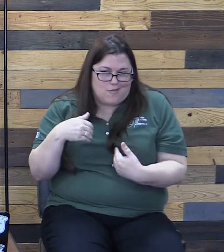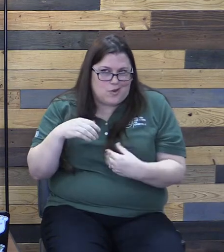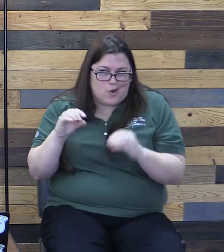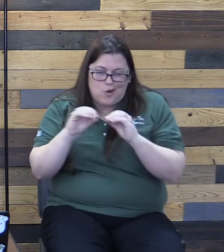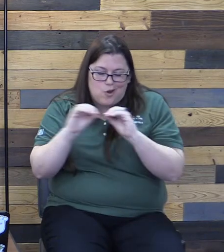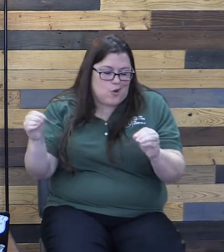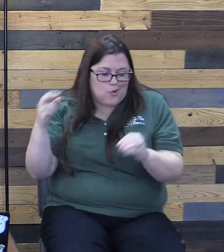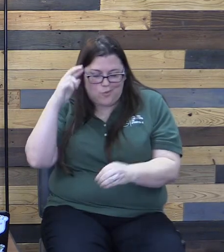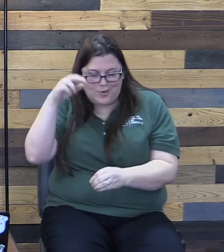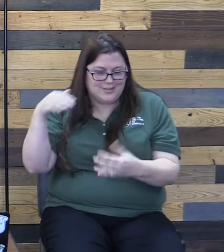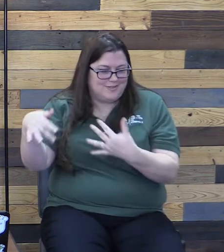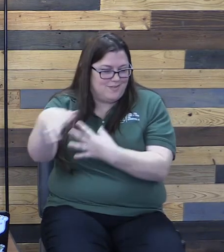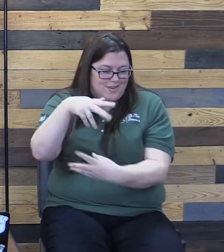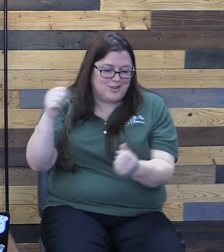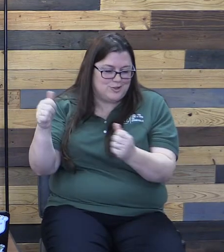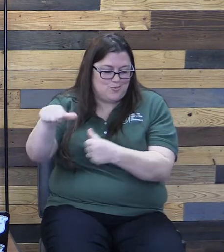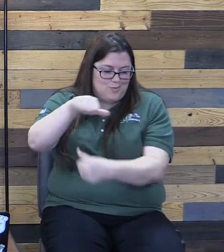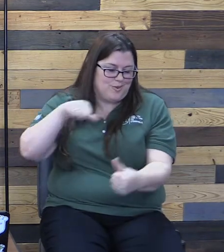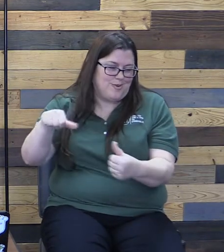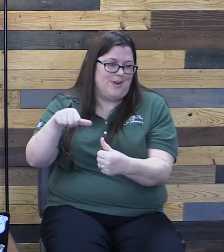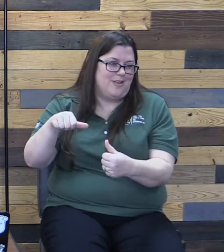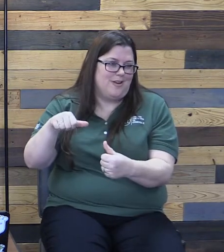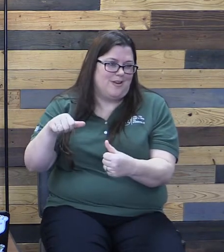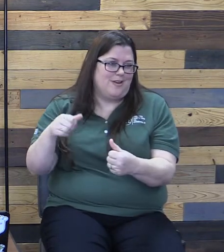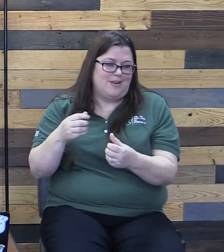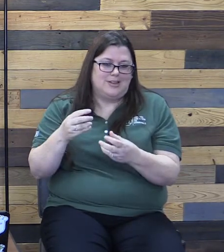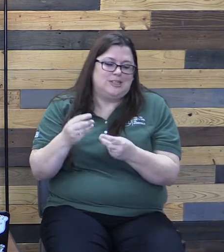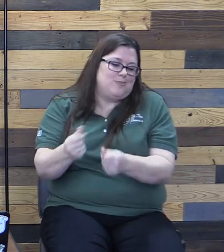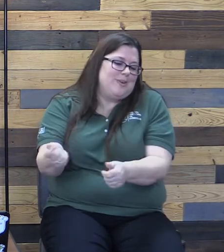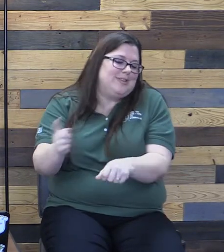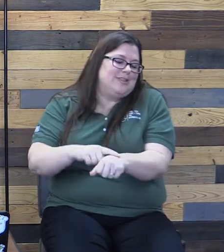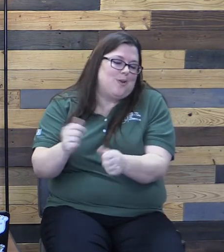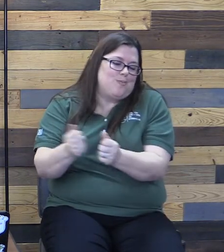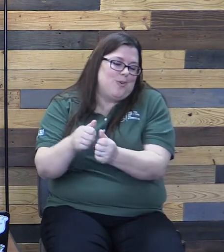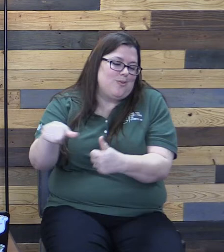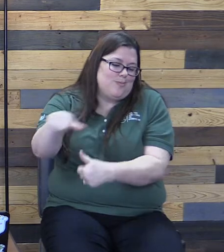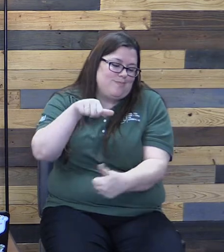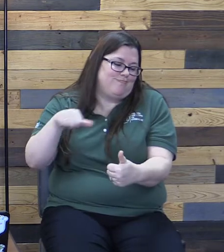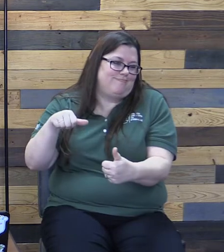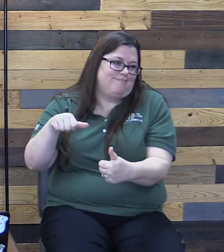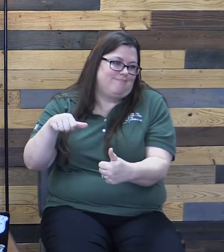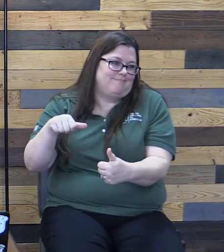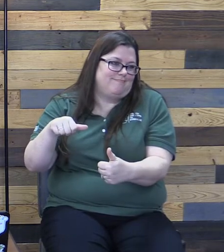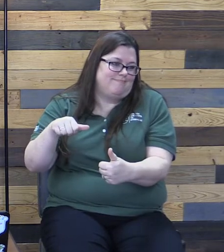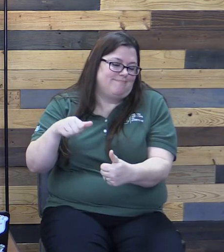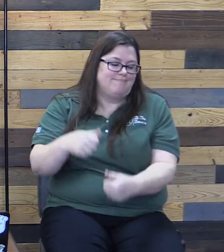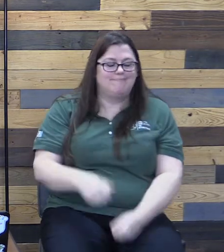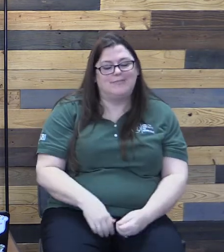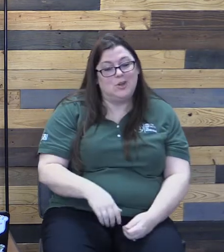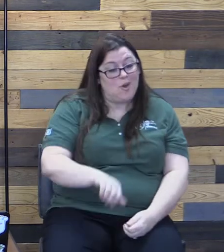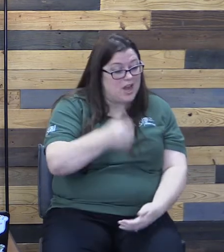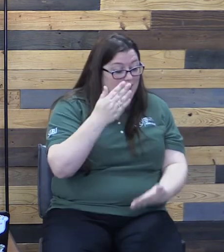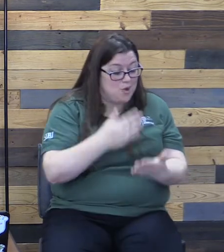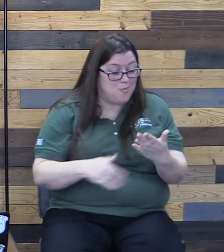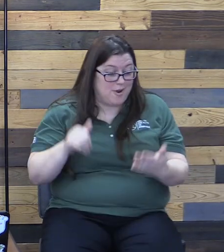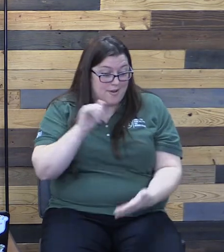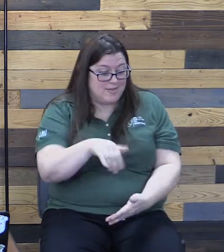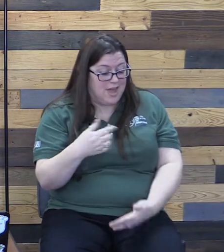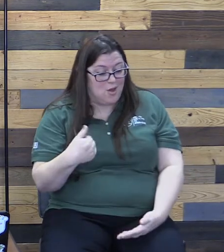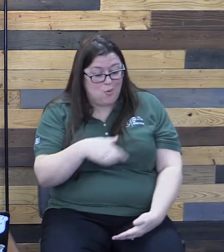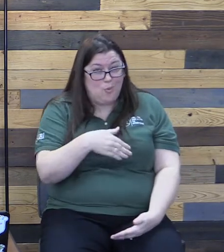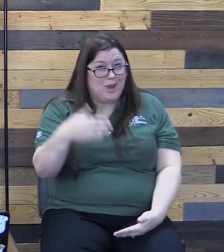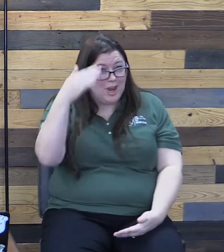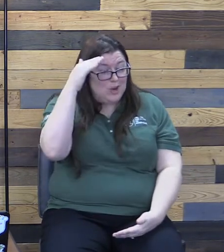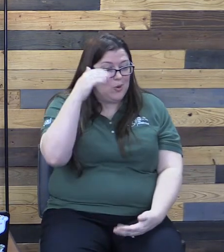fellowshipping with one another, being with one another, spending time with one another. So, another aspect of that is, we knew what